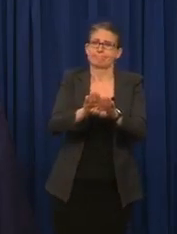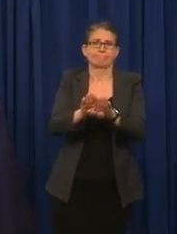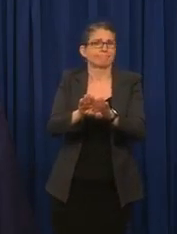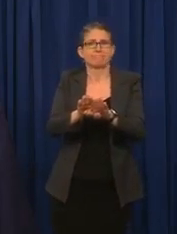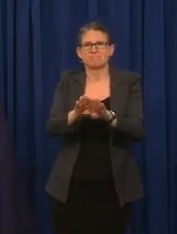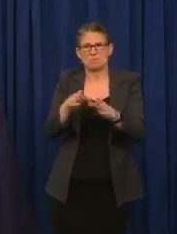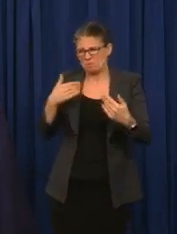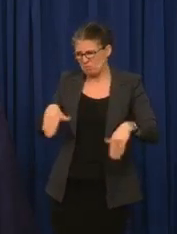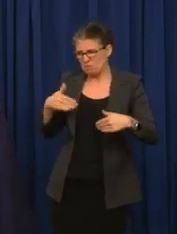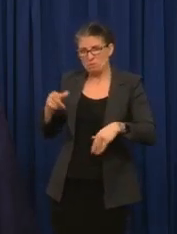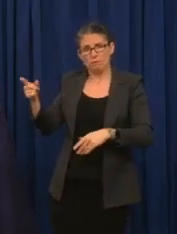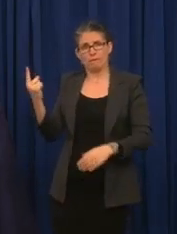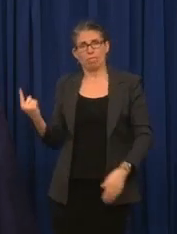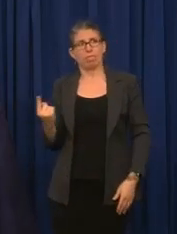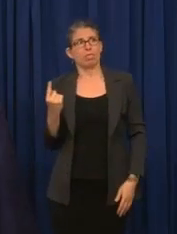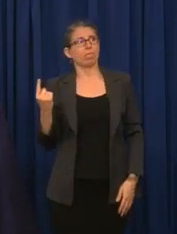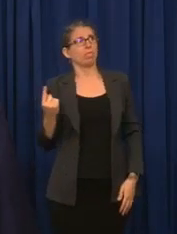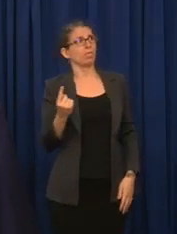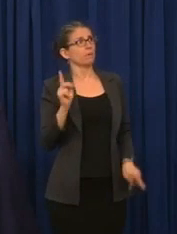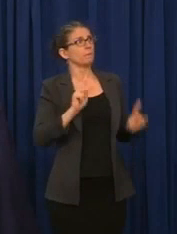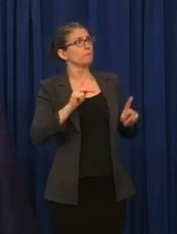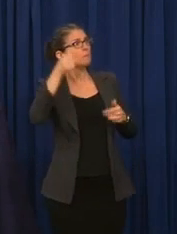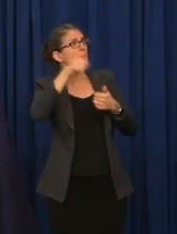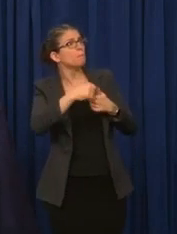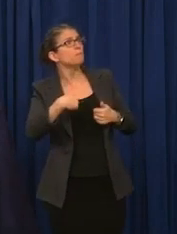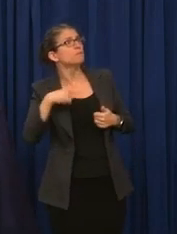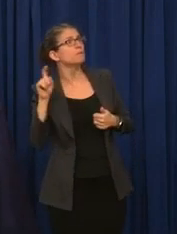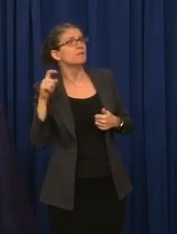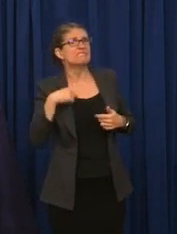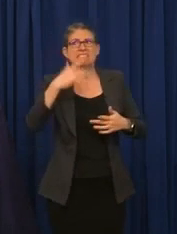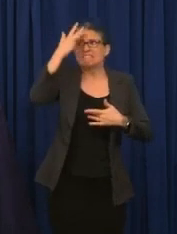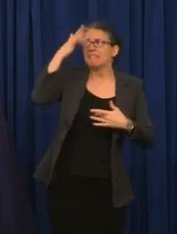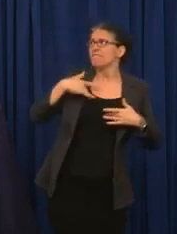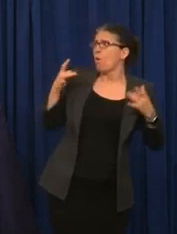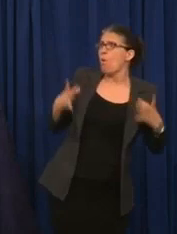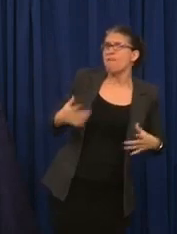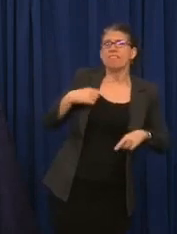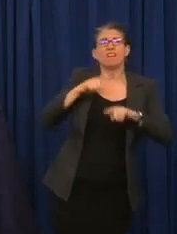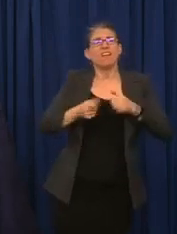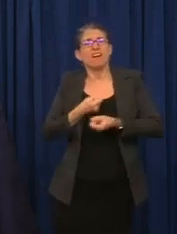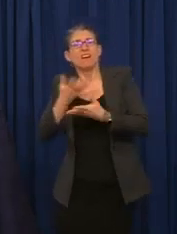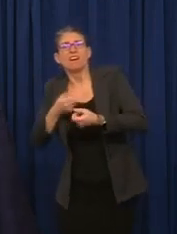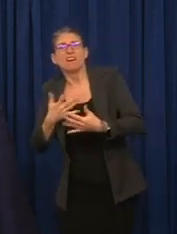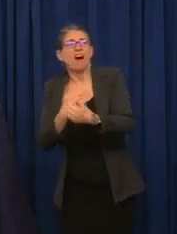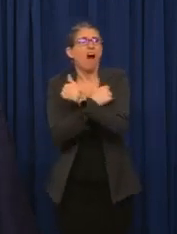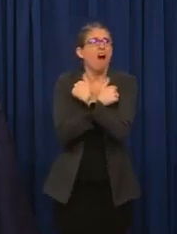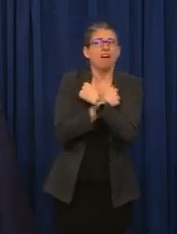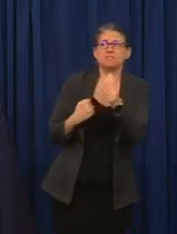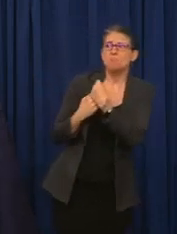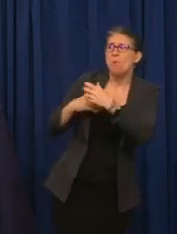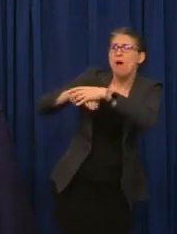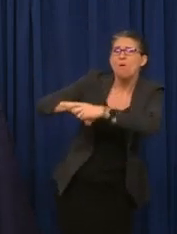hospitalized and those who are living in long-term care facilities right now at the top of our minds.